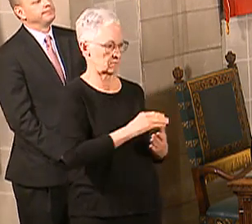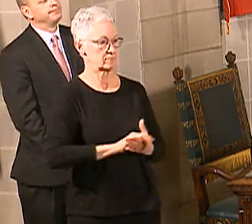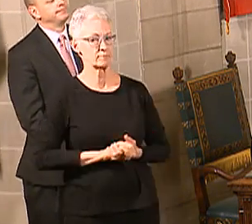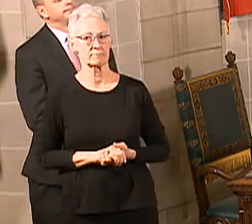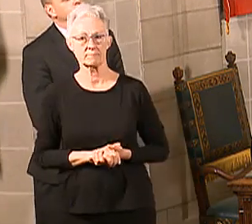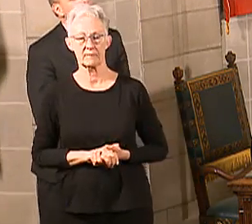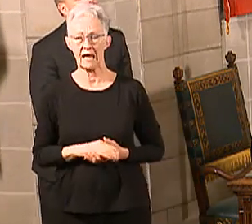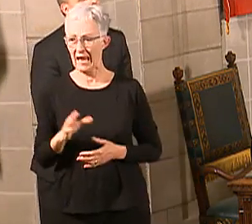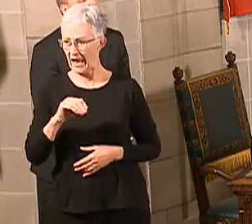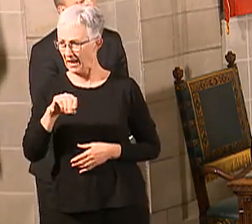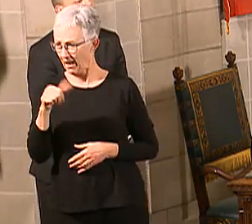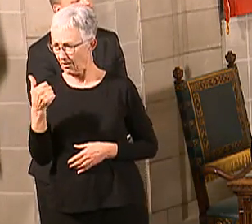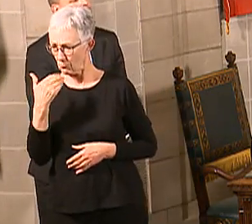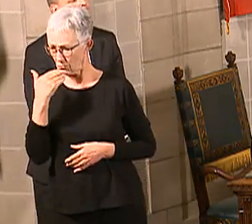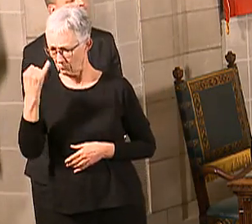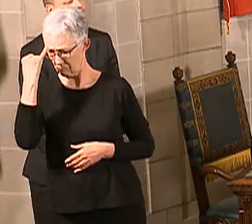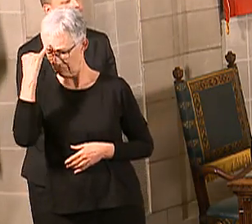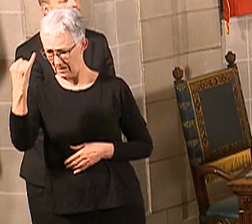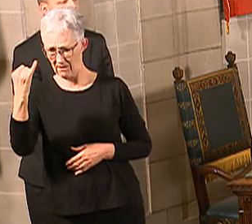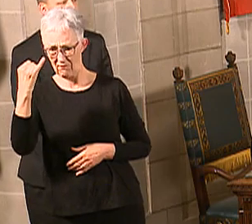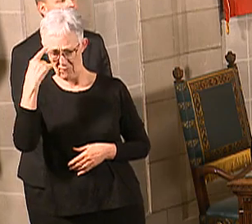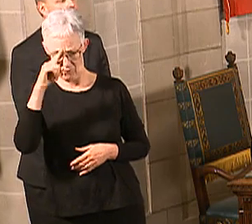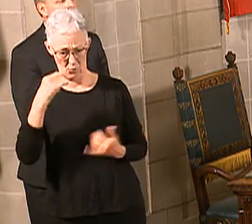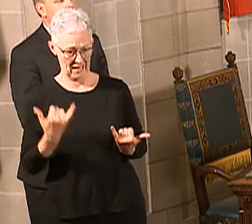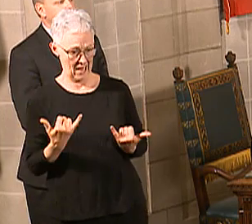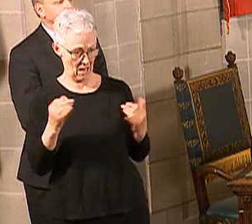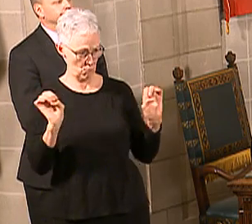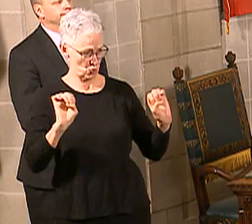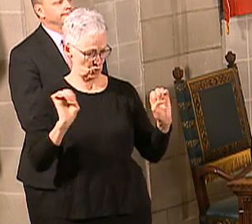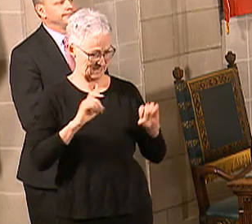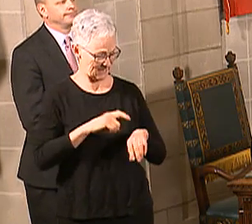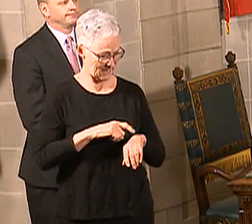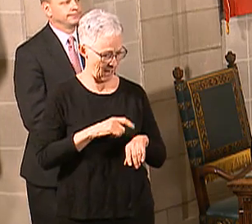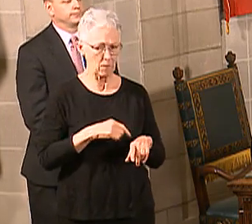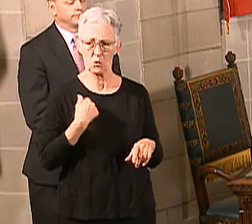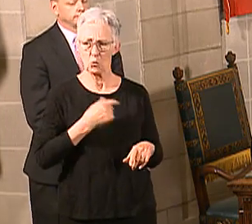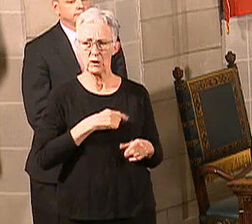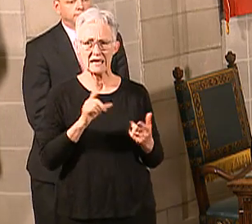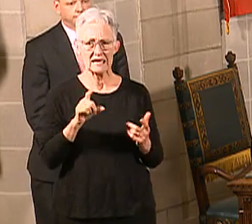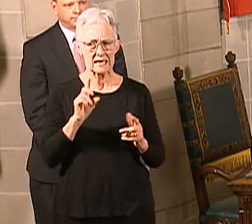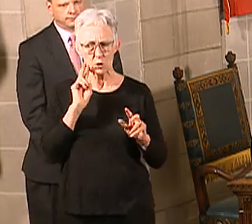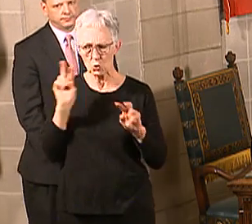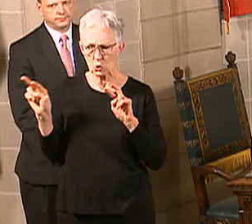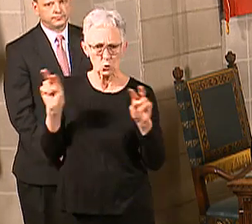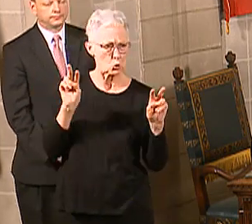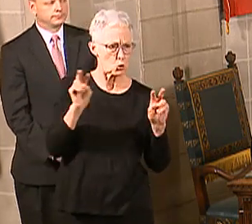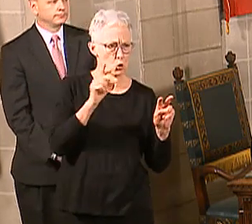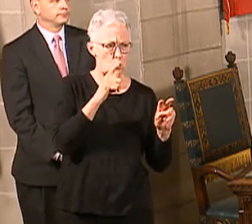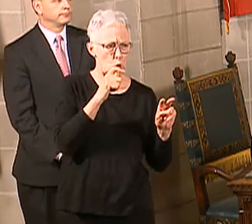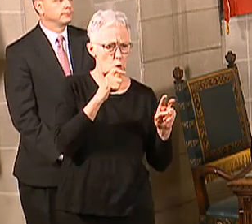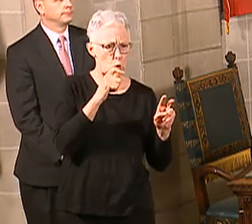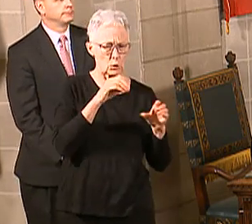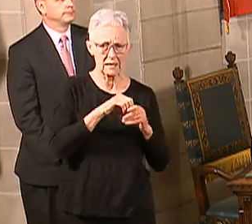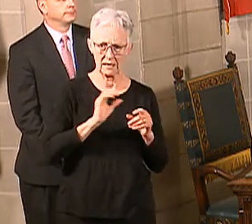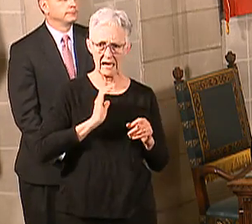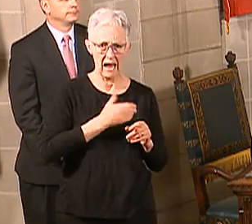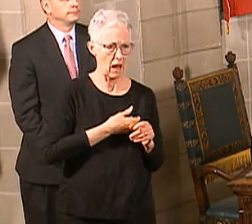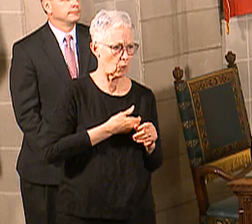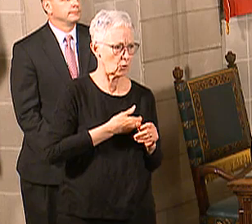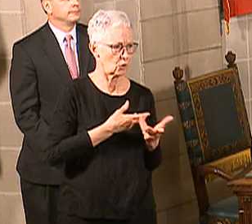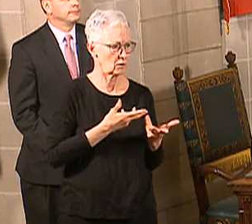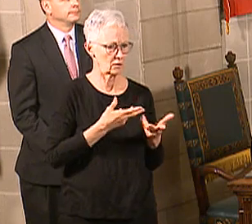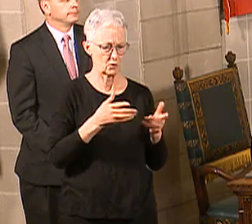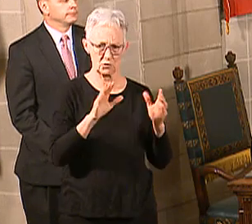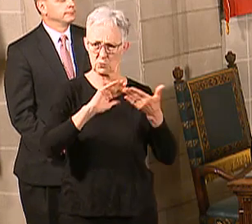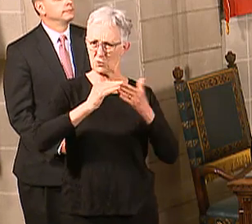this emergency to be able to reach out to members of our community and ask if they need help. So if you've got folks in your apartment building, for example,